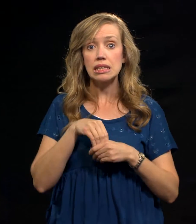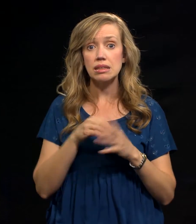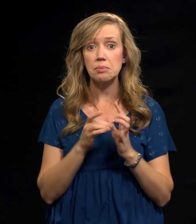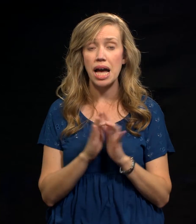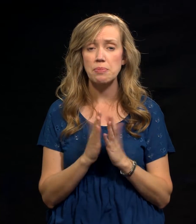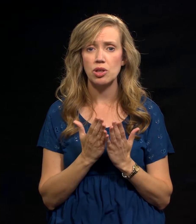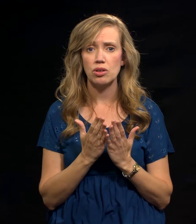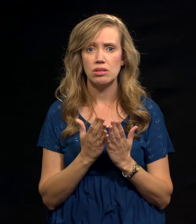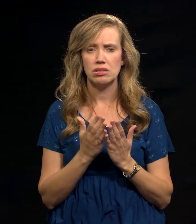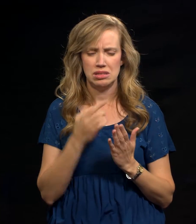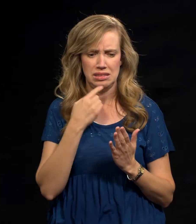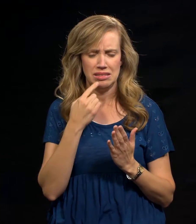53.3, which says,